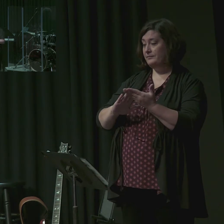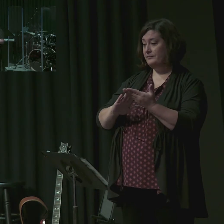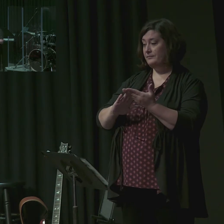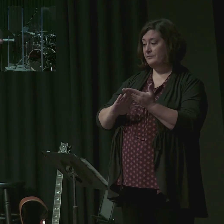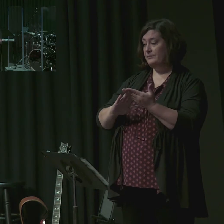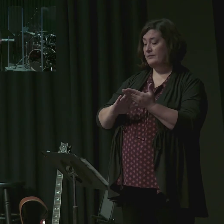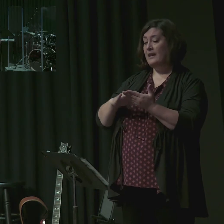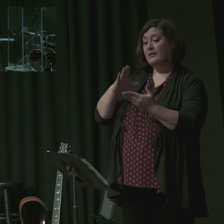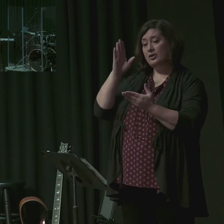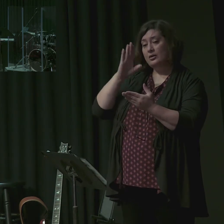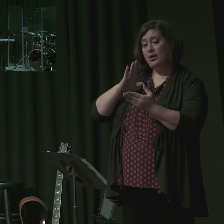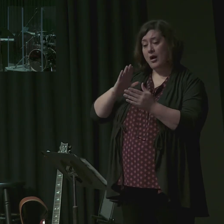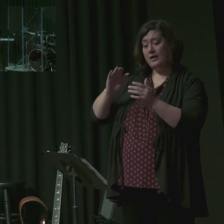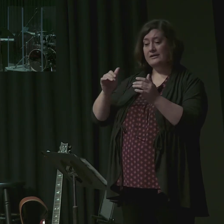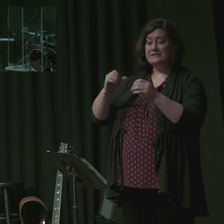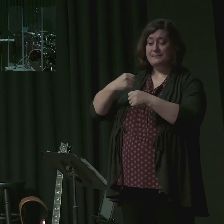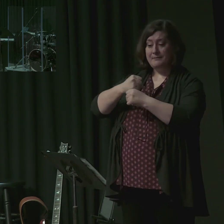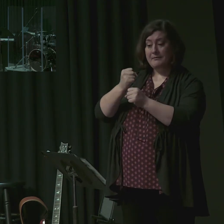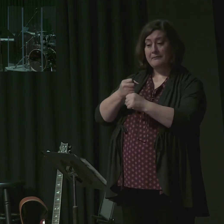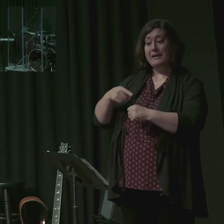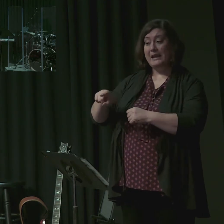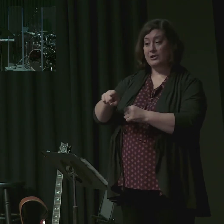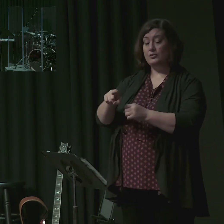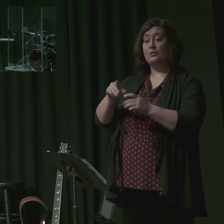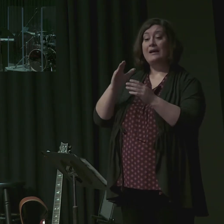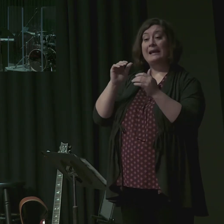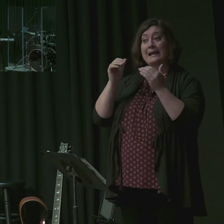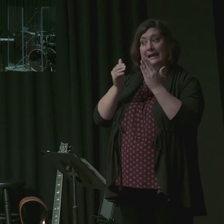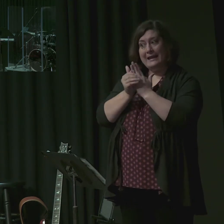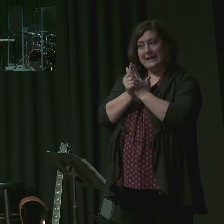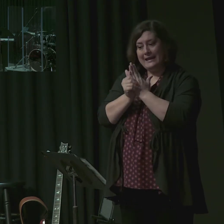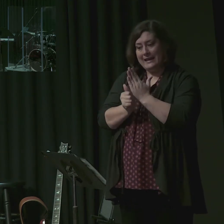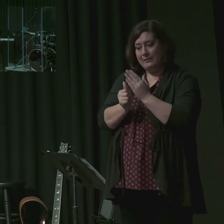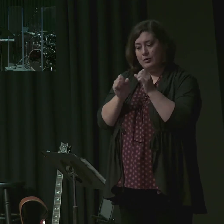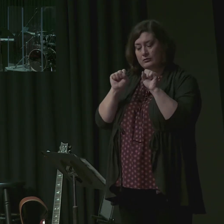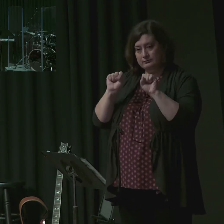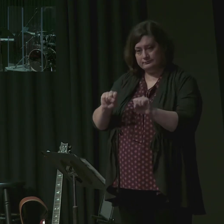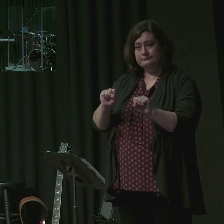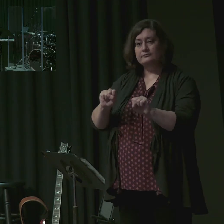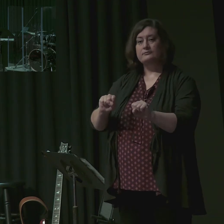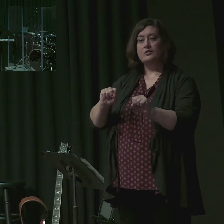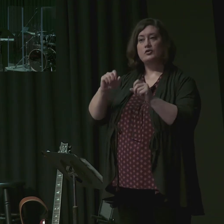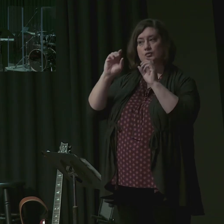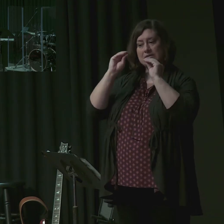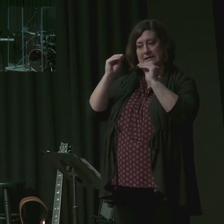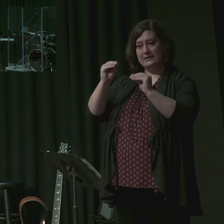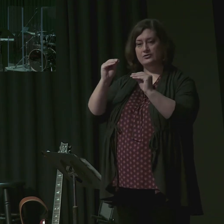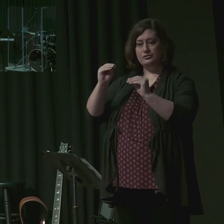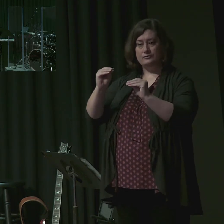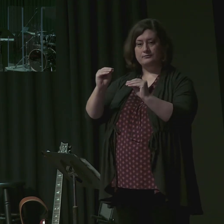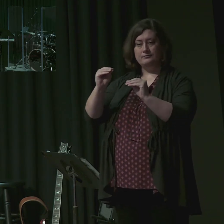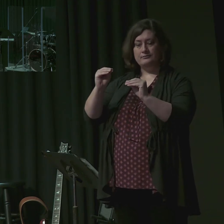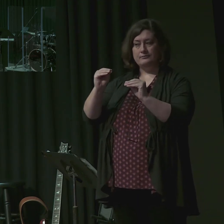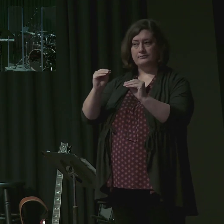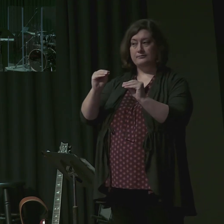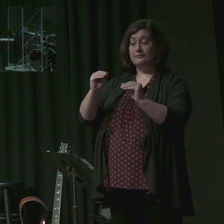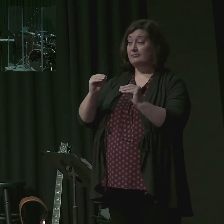shaping of you as a person, has made you able to teach. So in all of the challenges